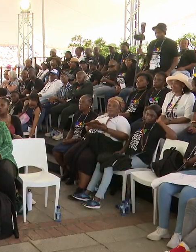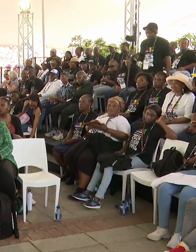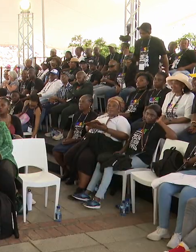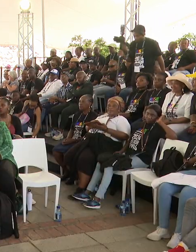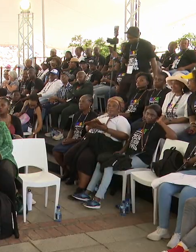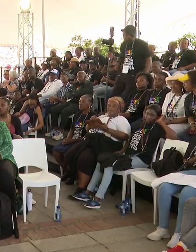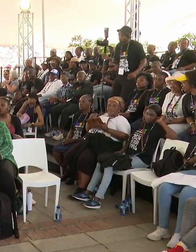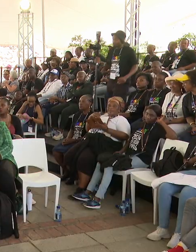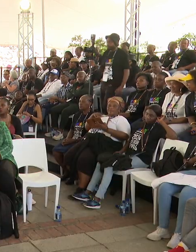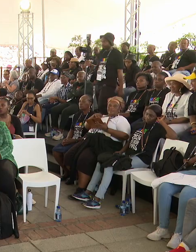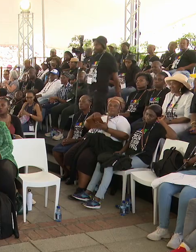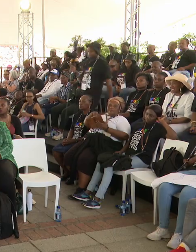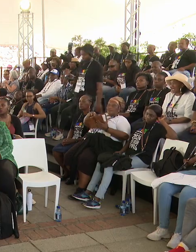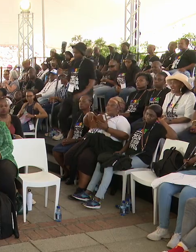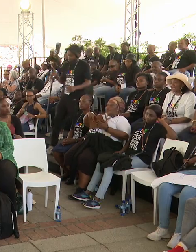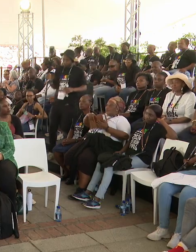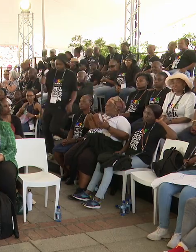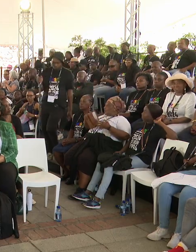One, two, two.